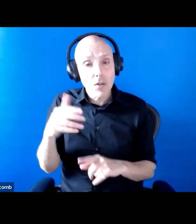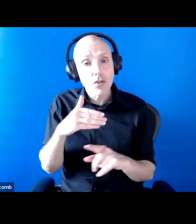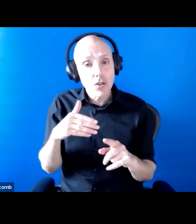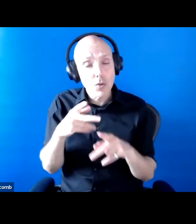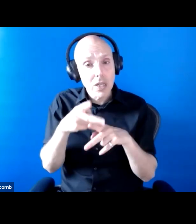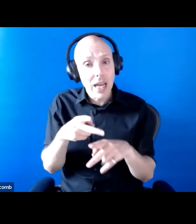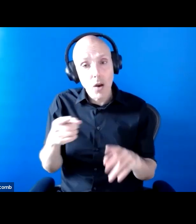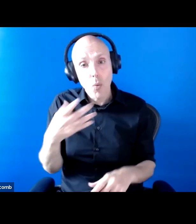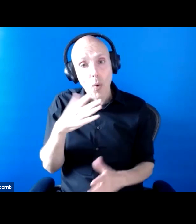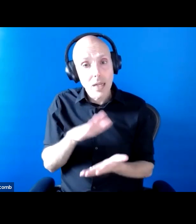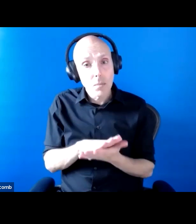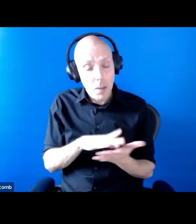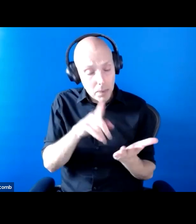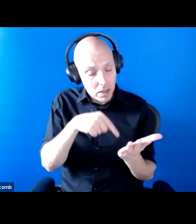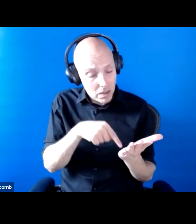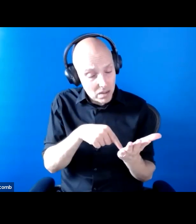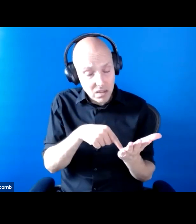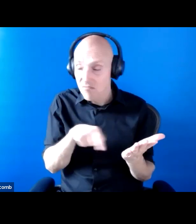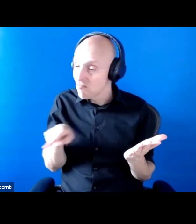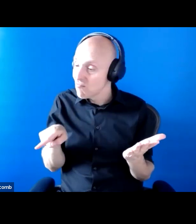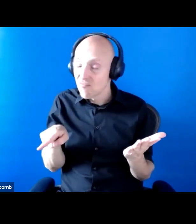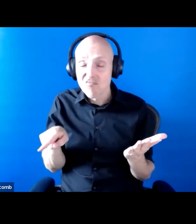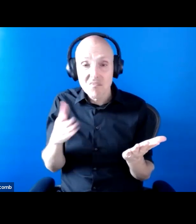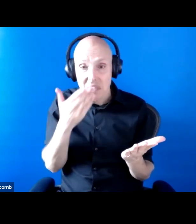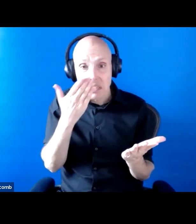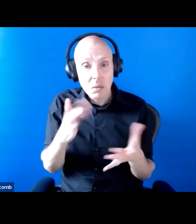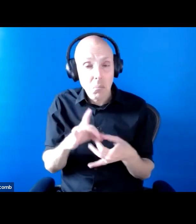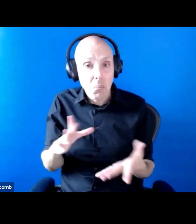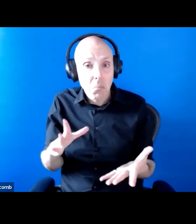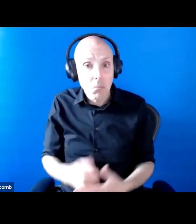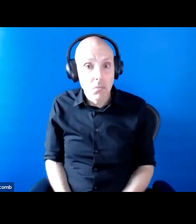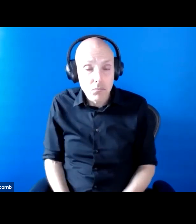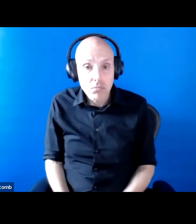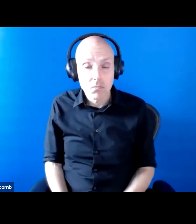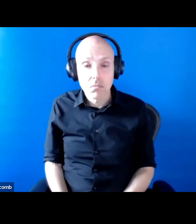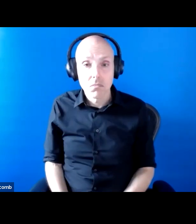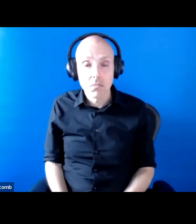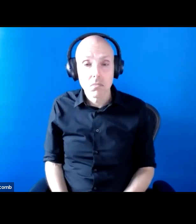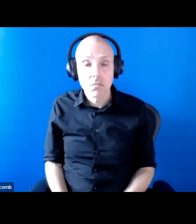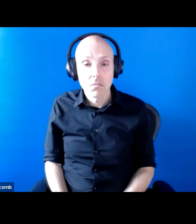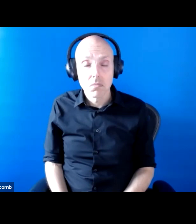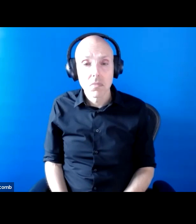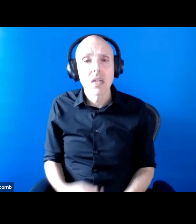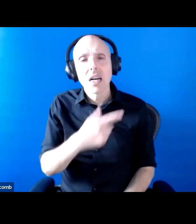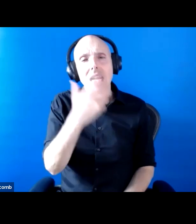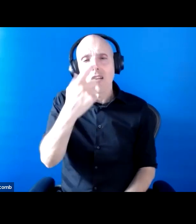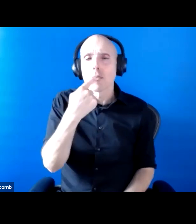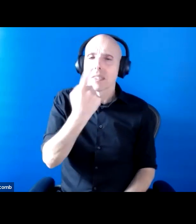hasn't really affected at all. And the government speaks about giving more funding to social care through the